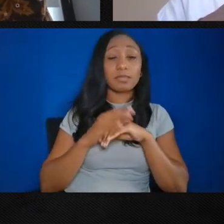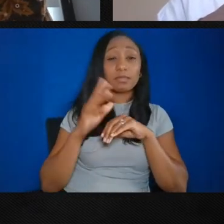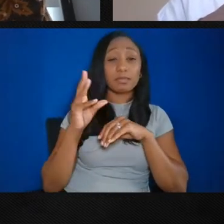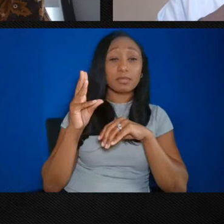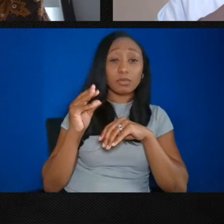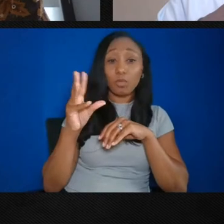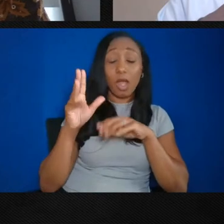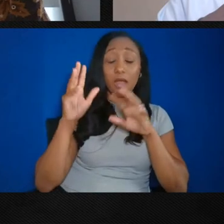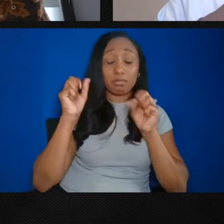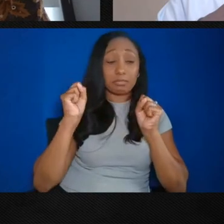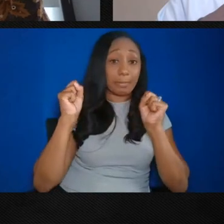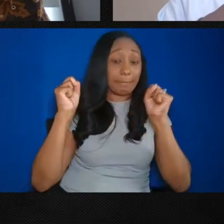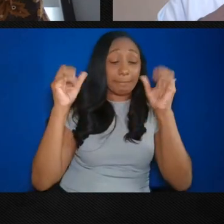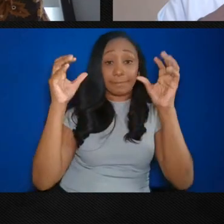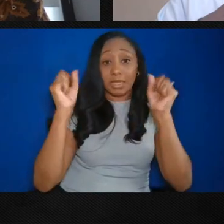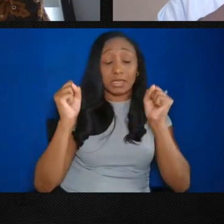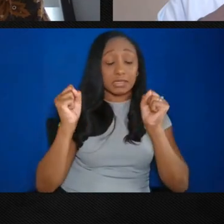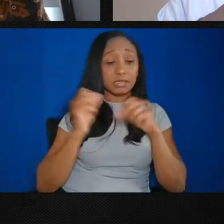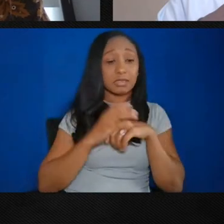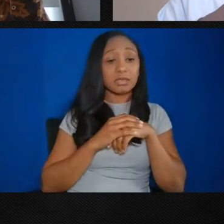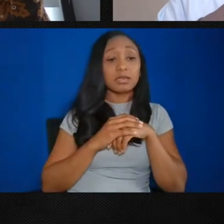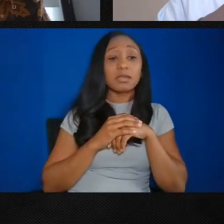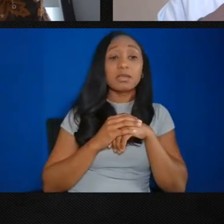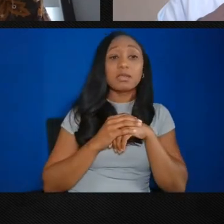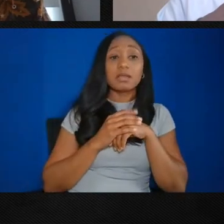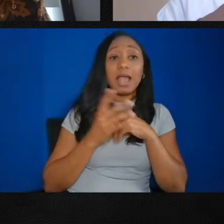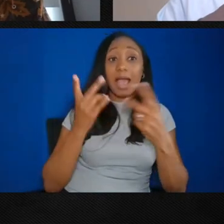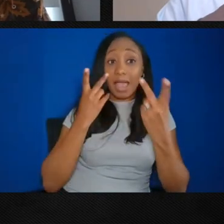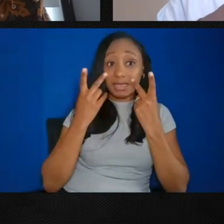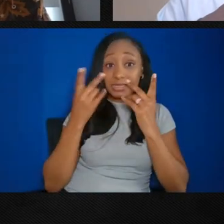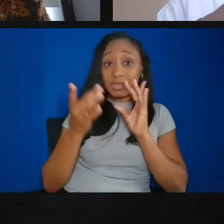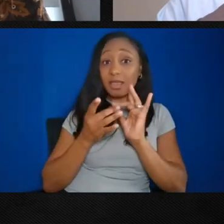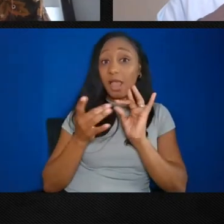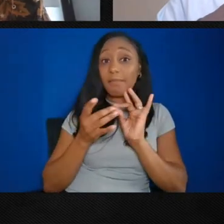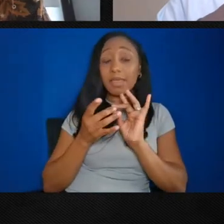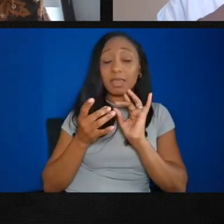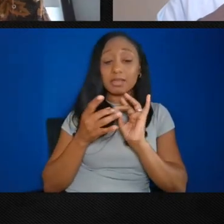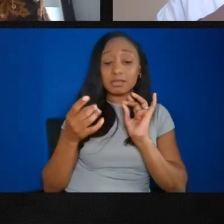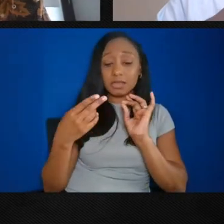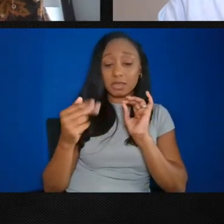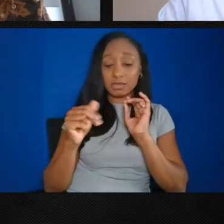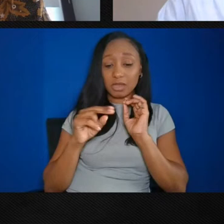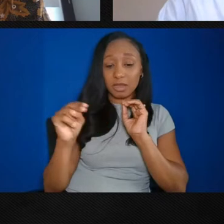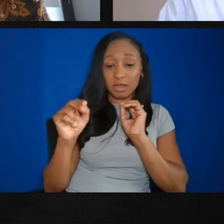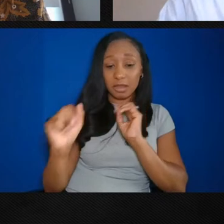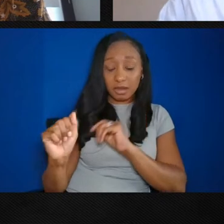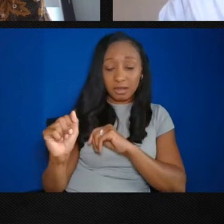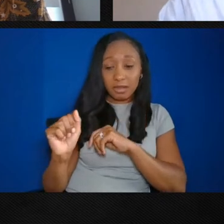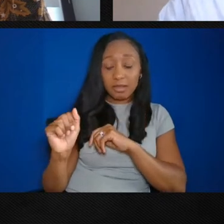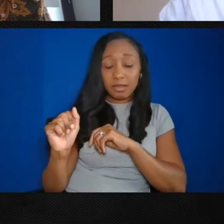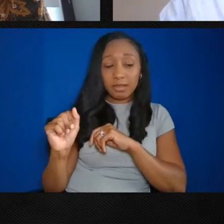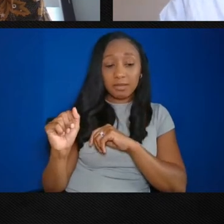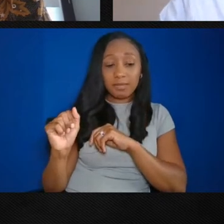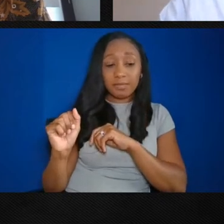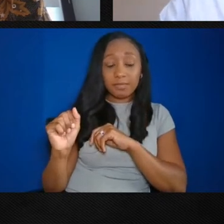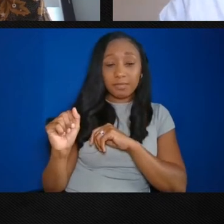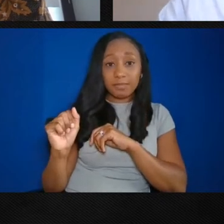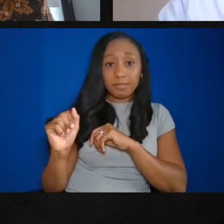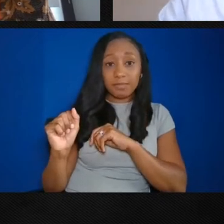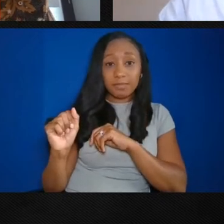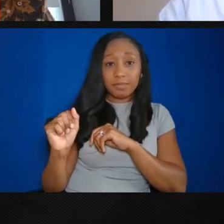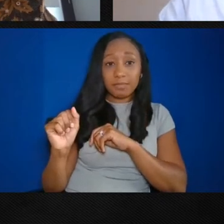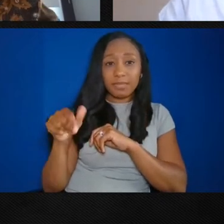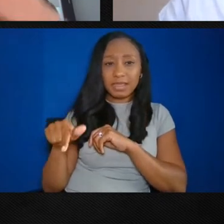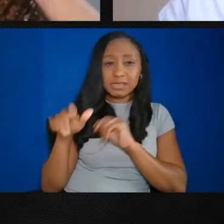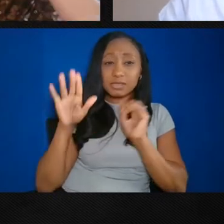Just responding to some folks' comments here. Hannah Lane says, this